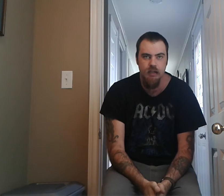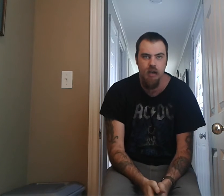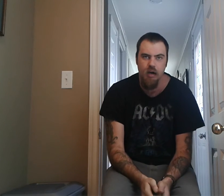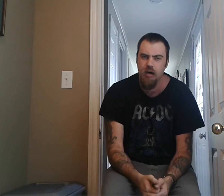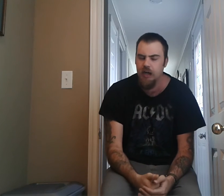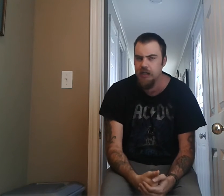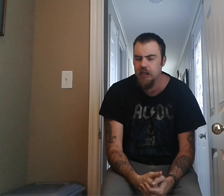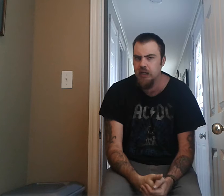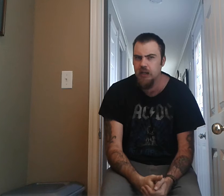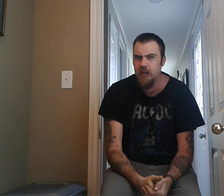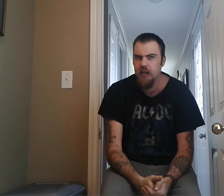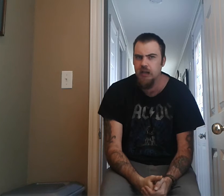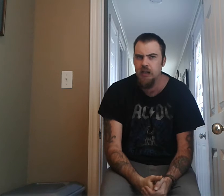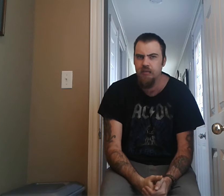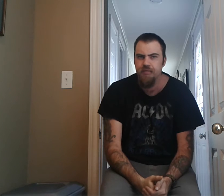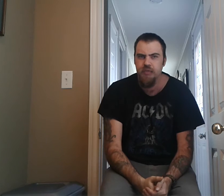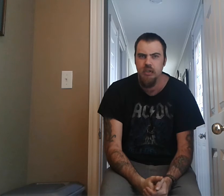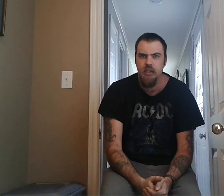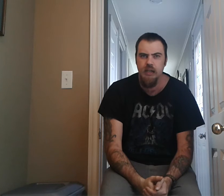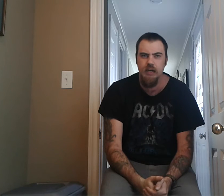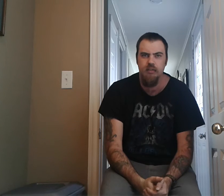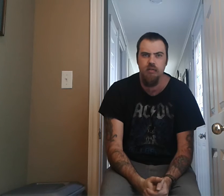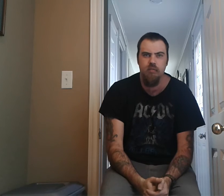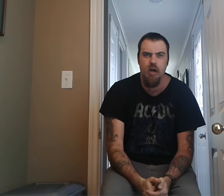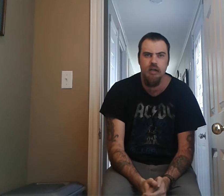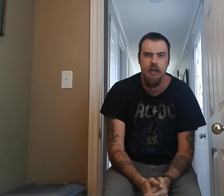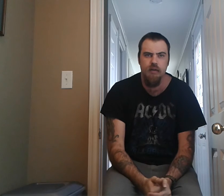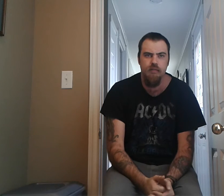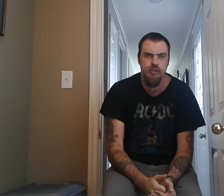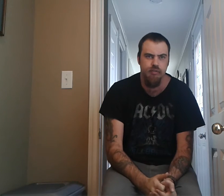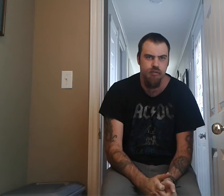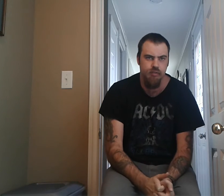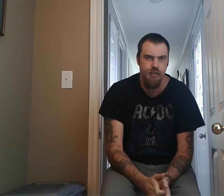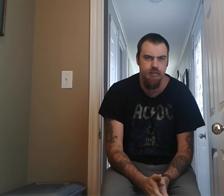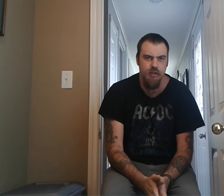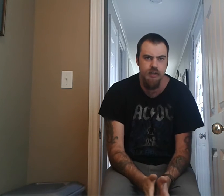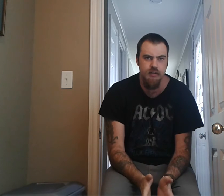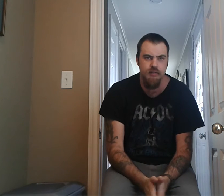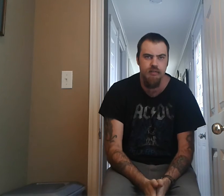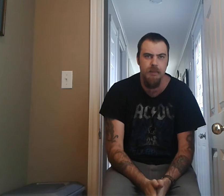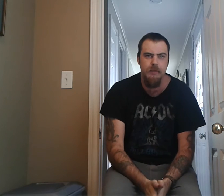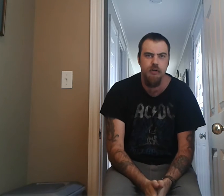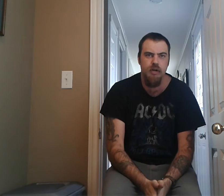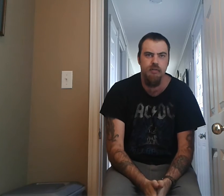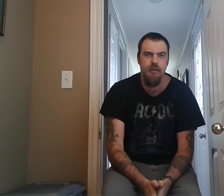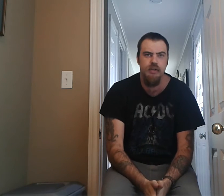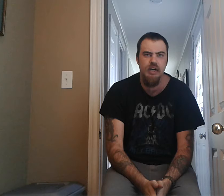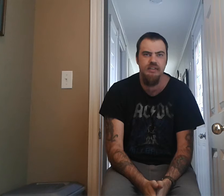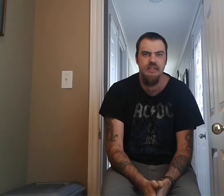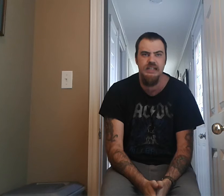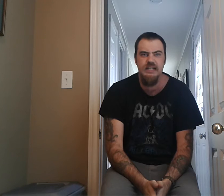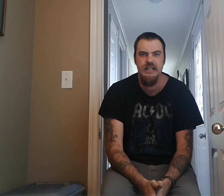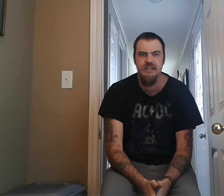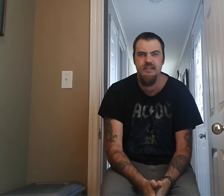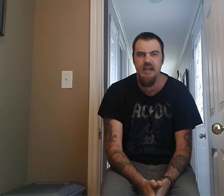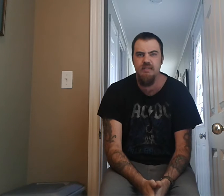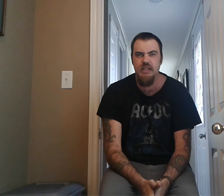On. It is a rock album which was released on December of 1975.